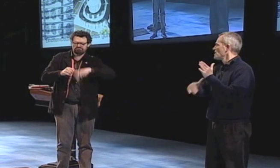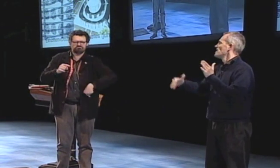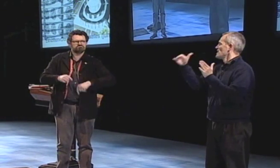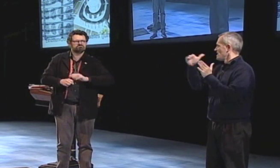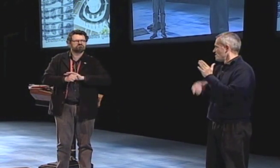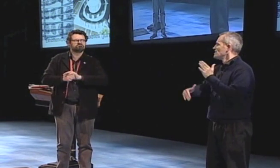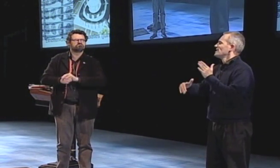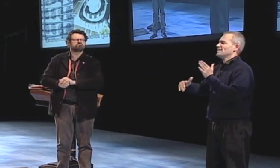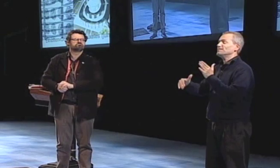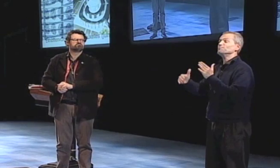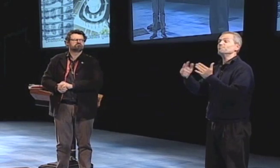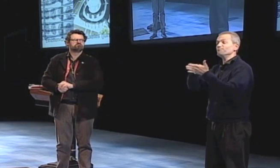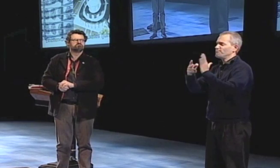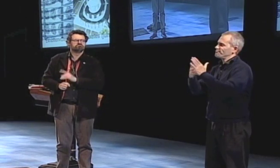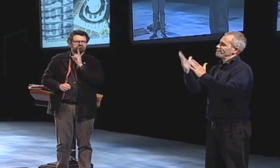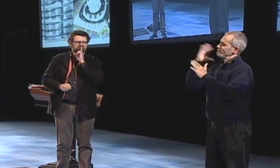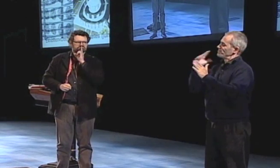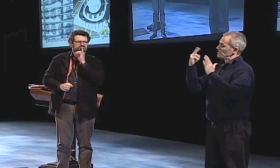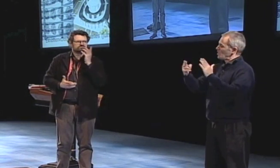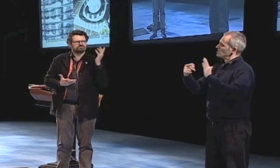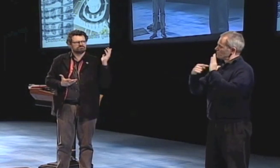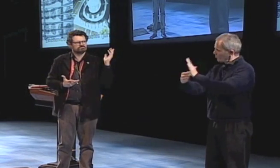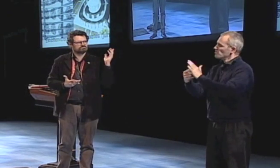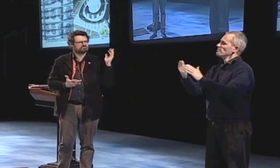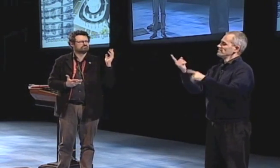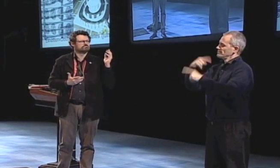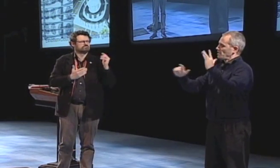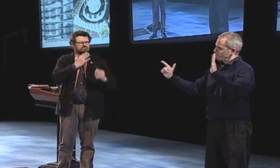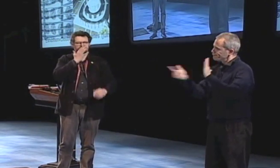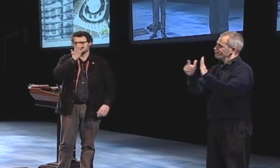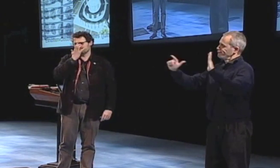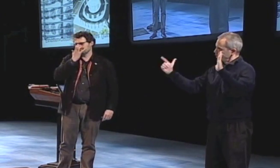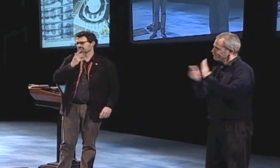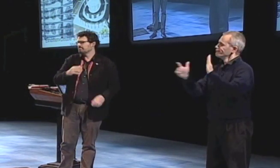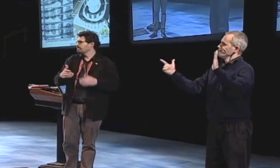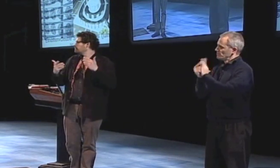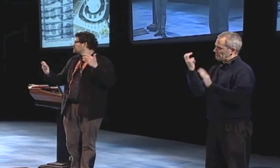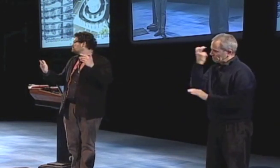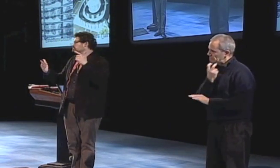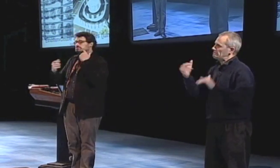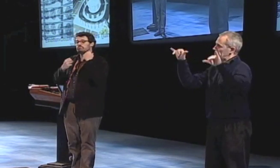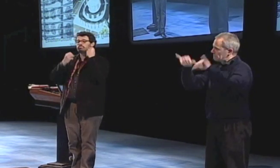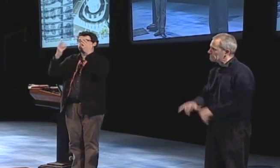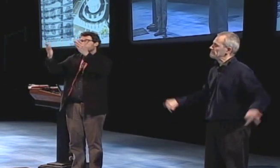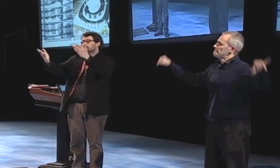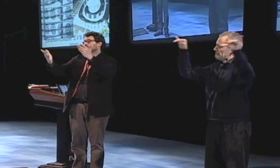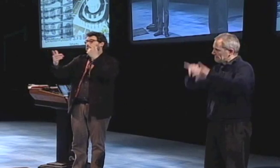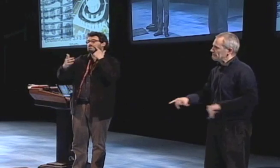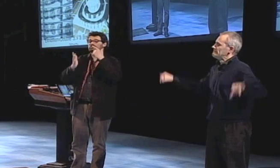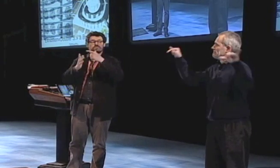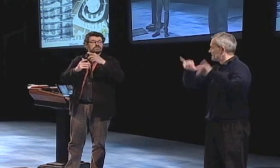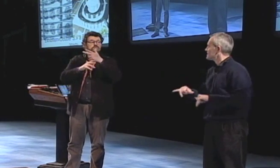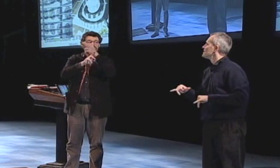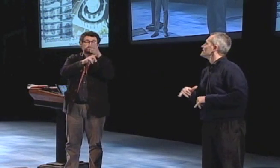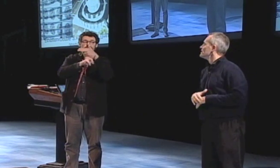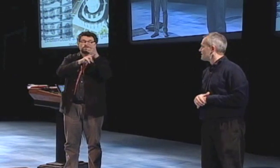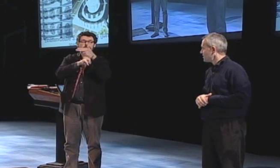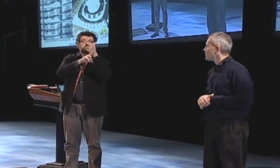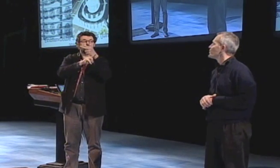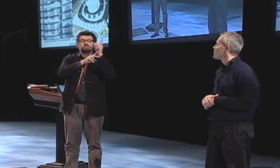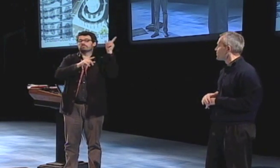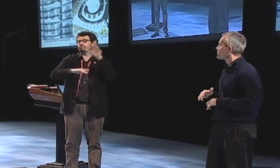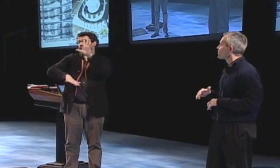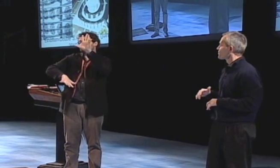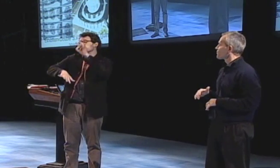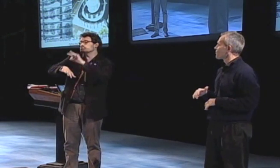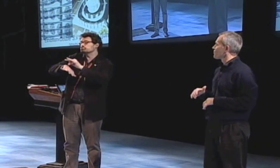and again that repetition shows the past and the history and all of the things that were forced on